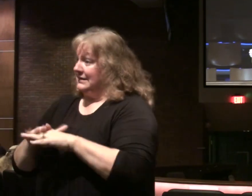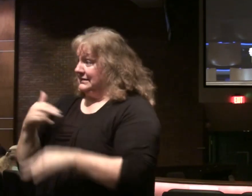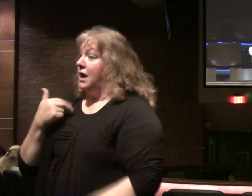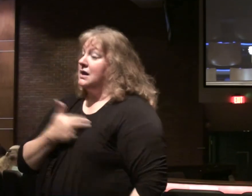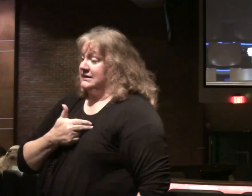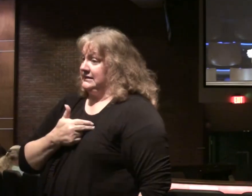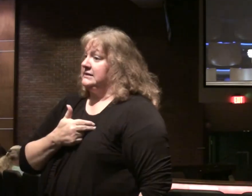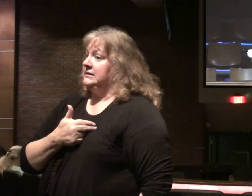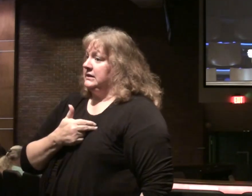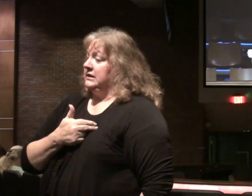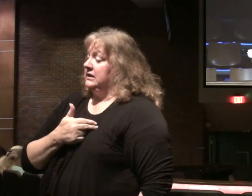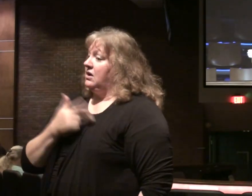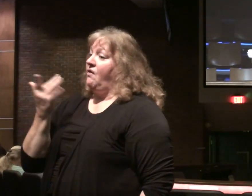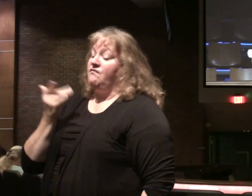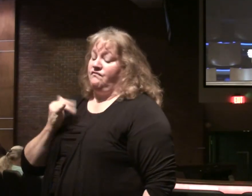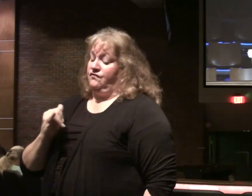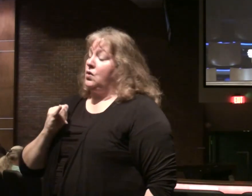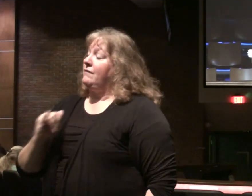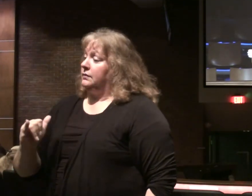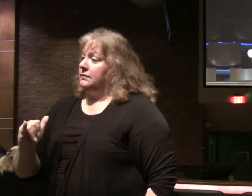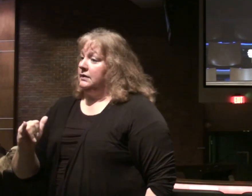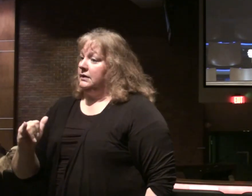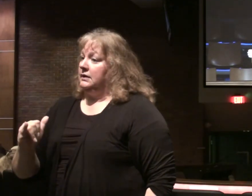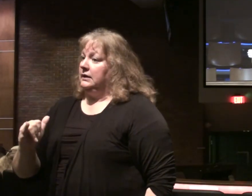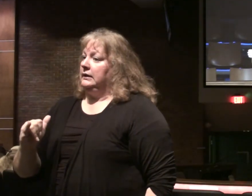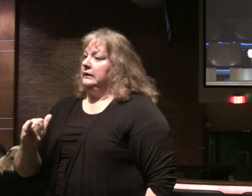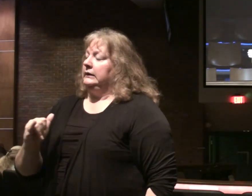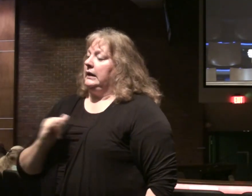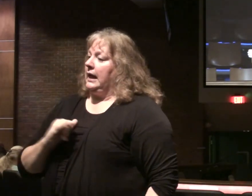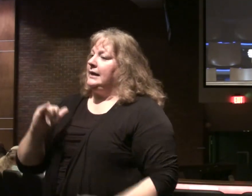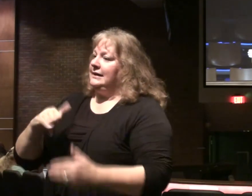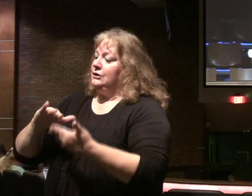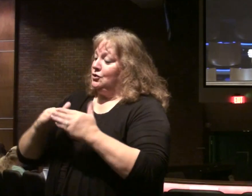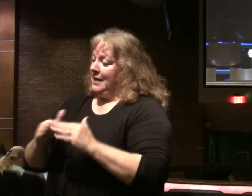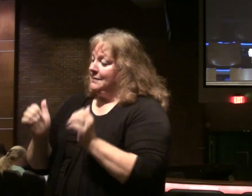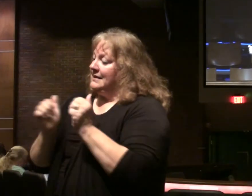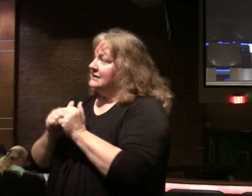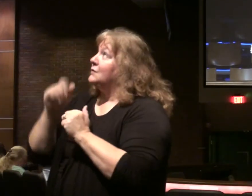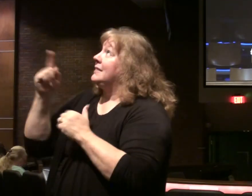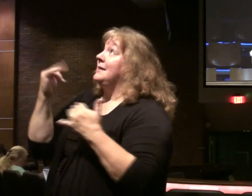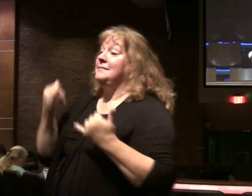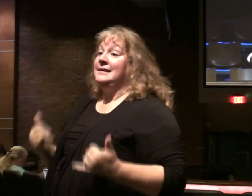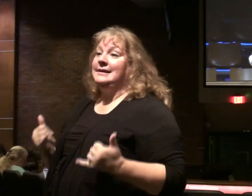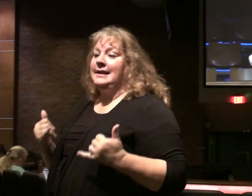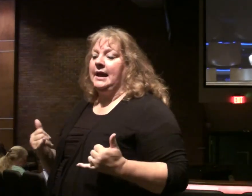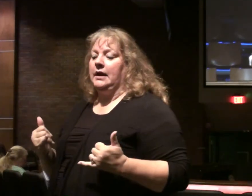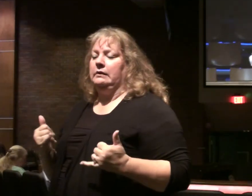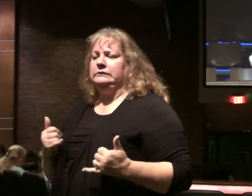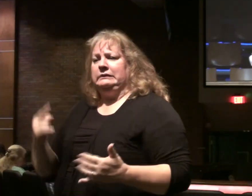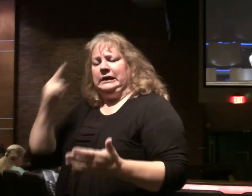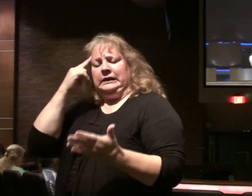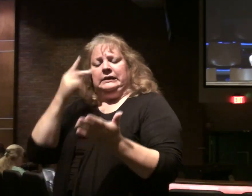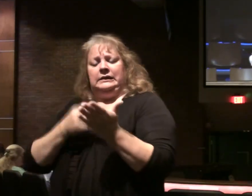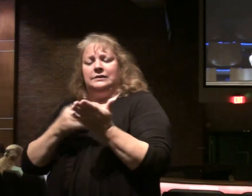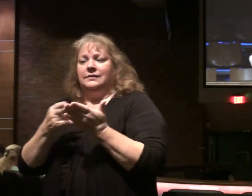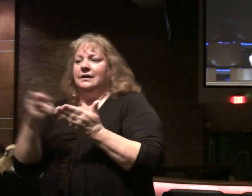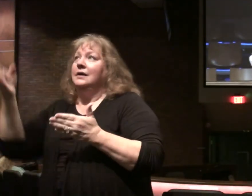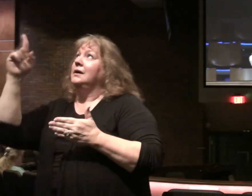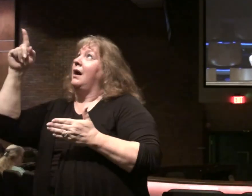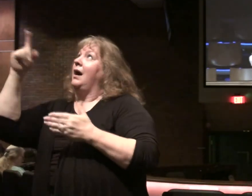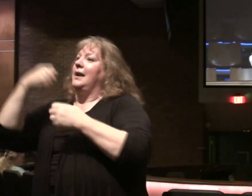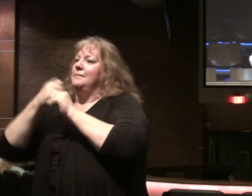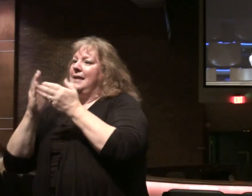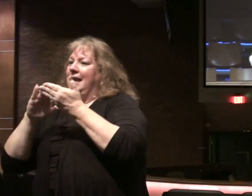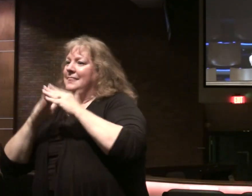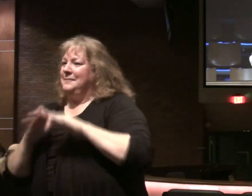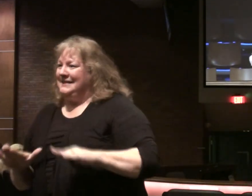and will be for all eternity if we don't make peace with Him in this life. The amazing thing about the gospel is God is the one who has made